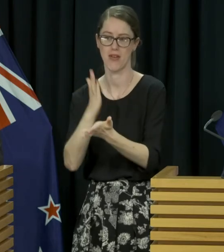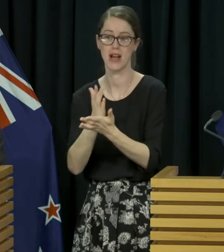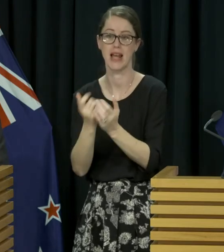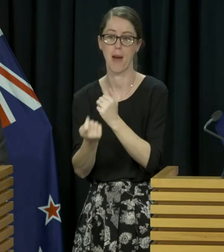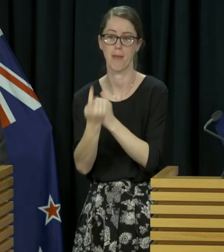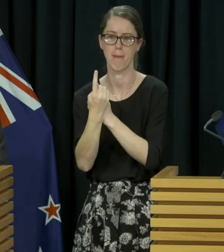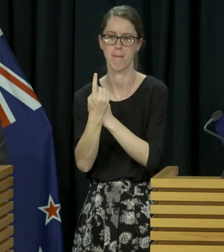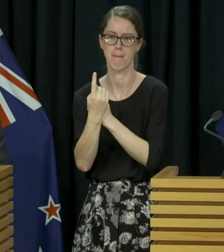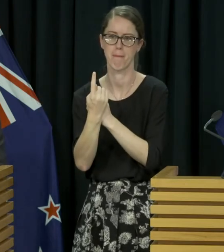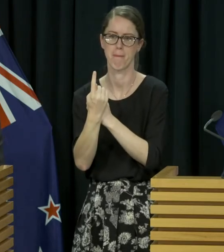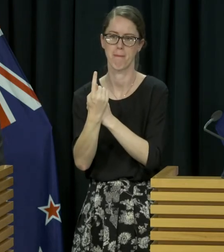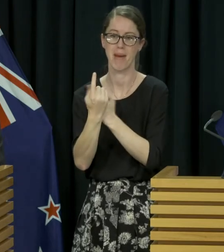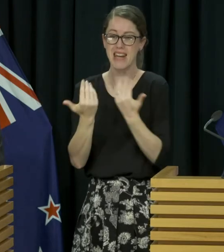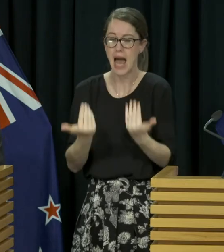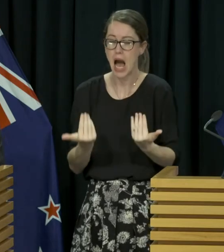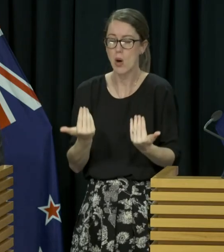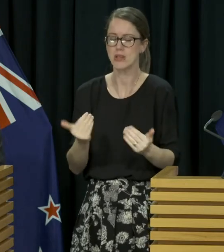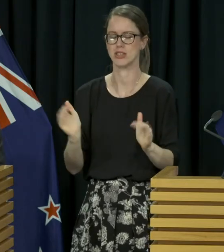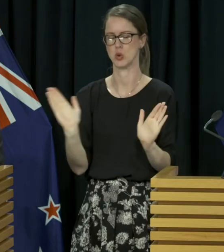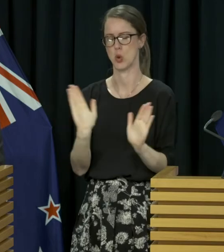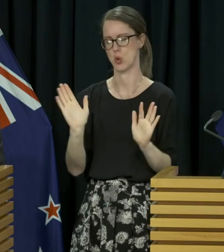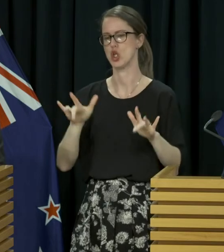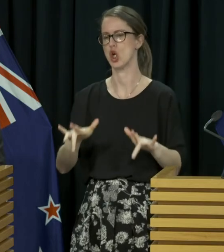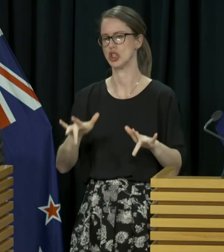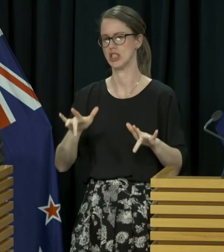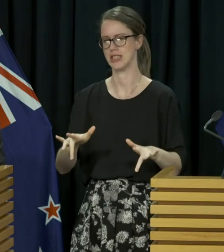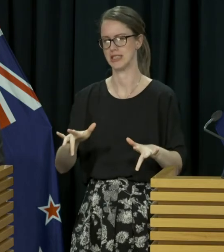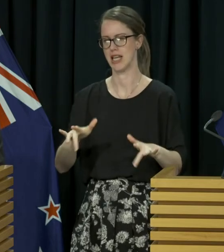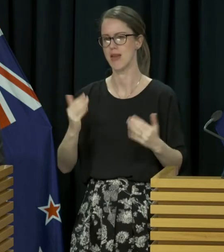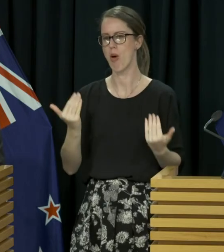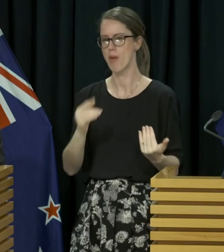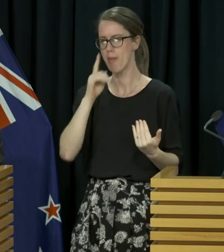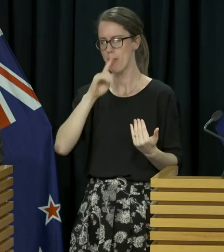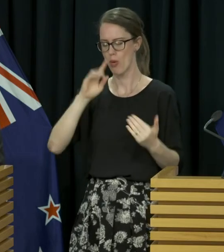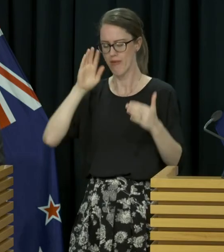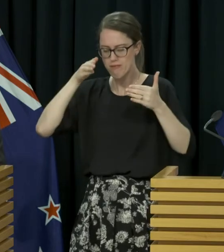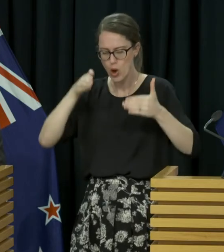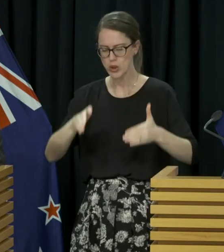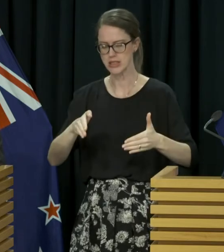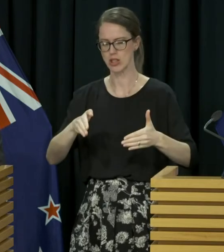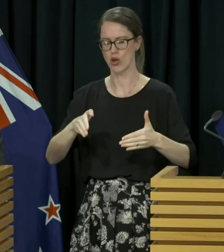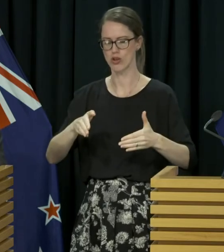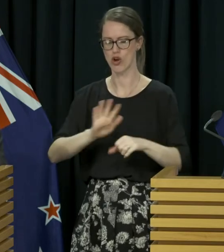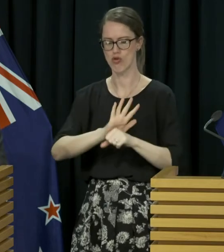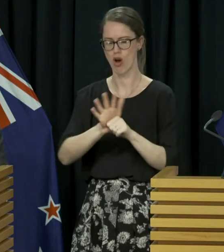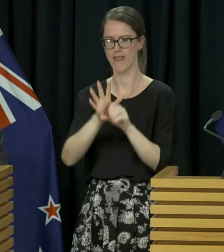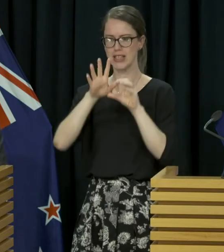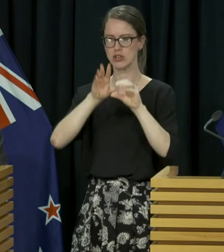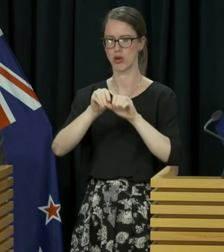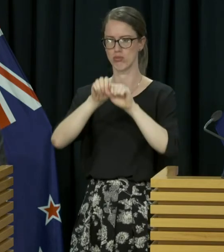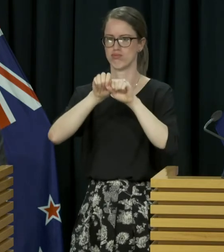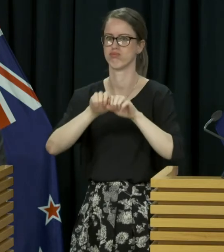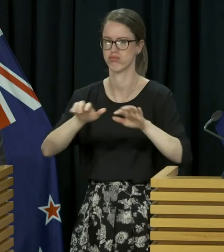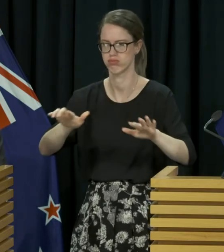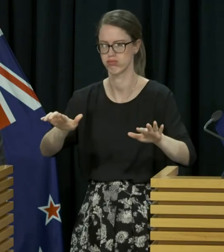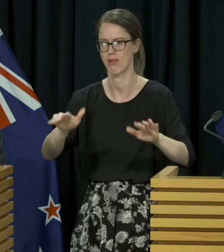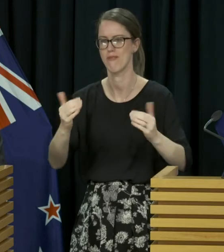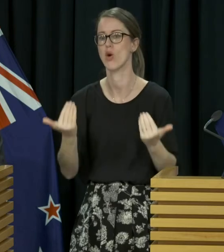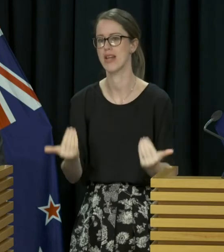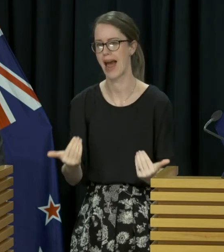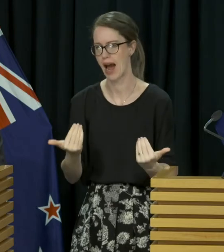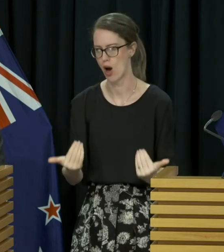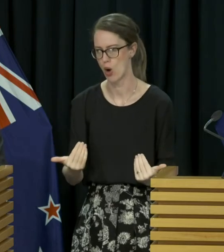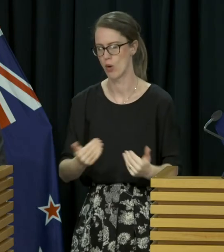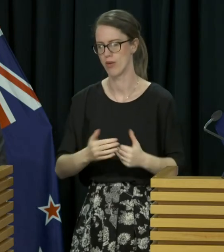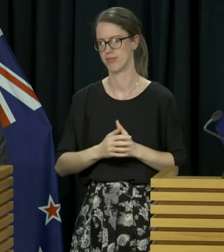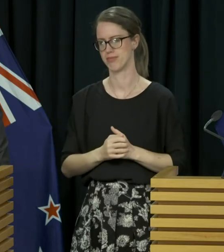it should happen, but we're just not at that point yet. We still need people firmly focused on looking ahead and making sure we're doing everything necessary to respond to